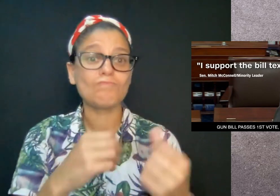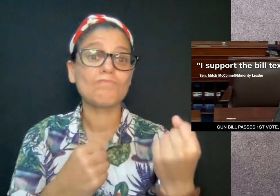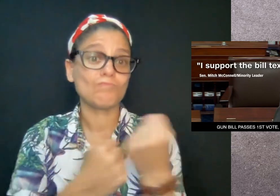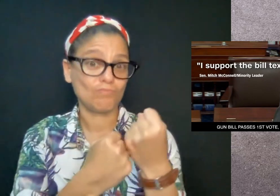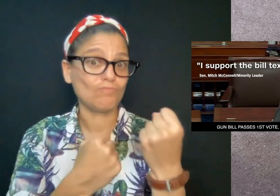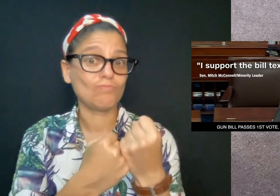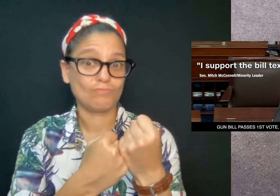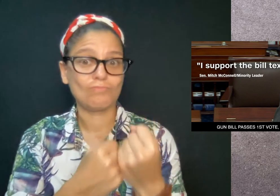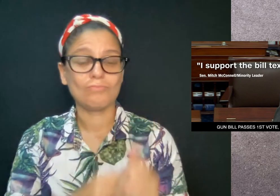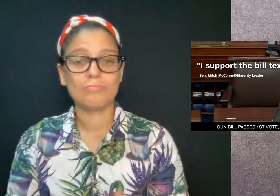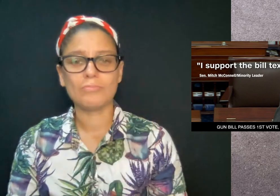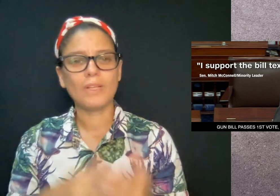well.